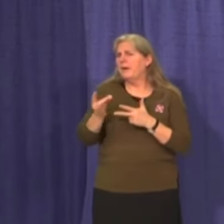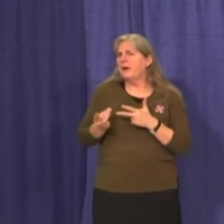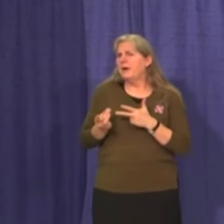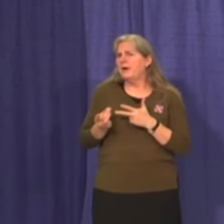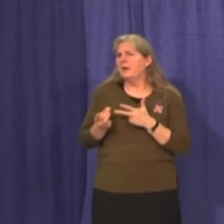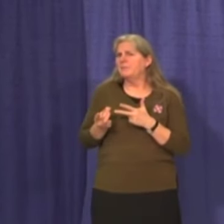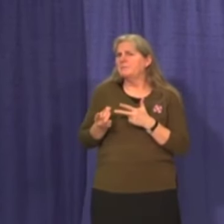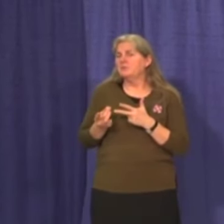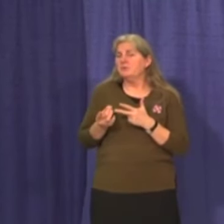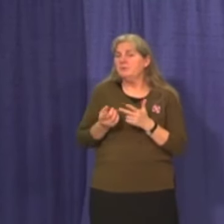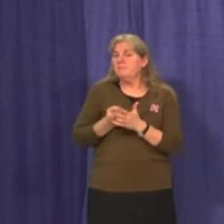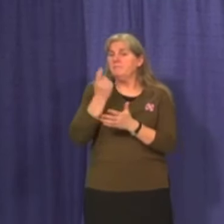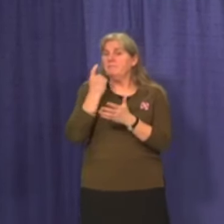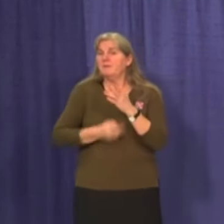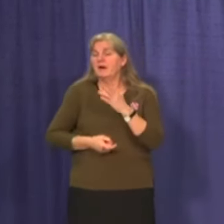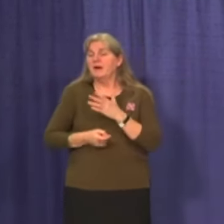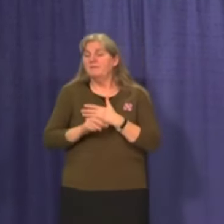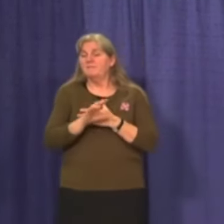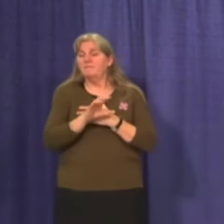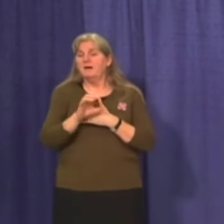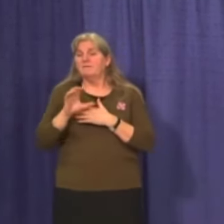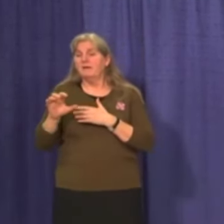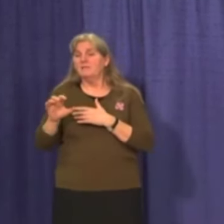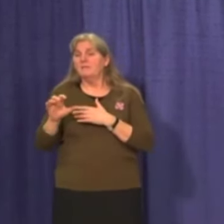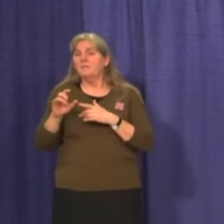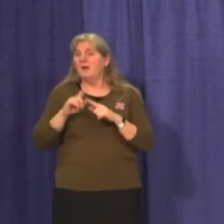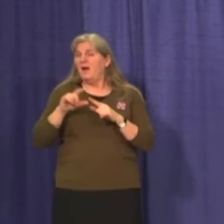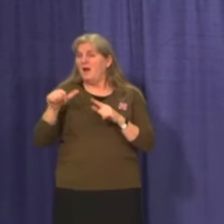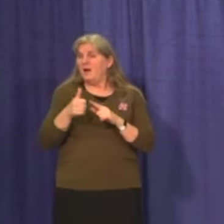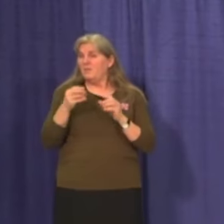beyond the fine of $500 per charge.